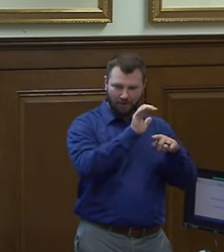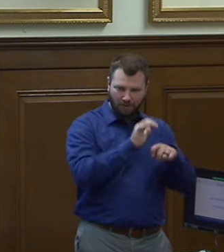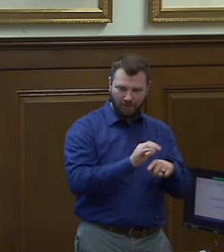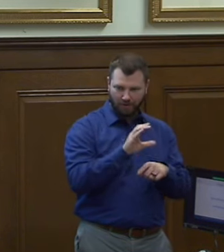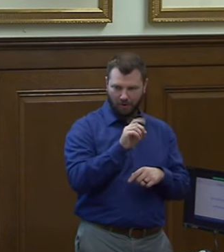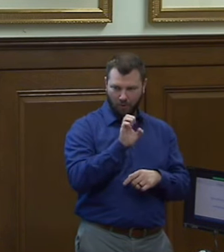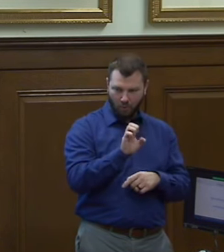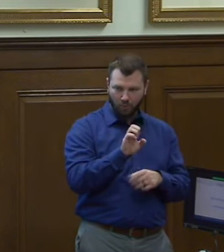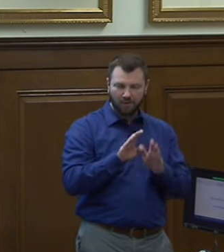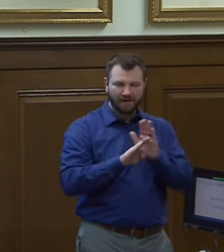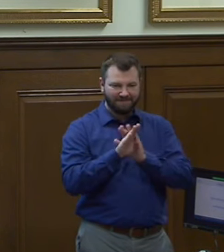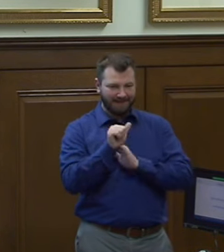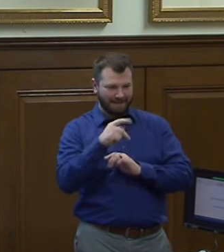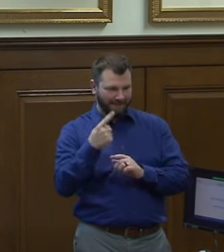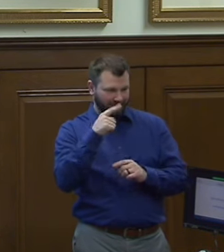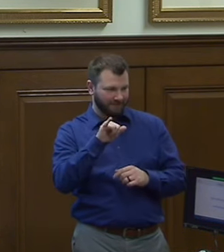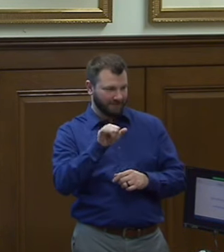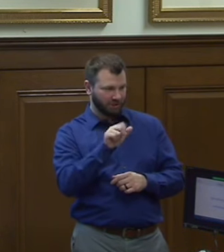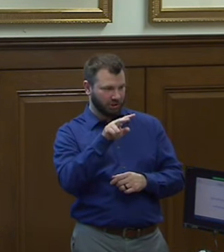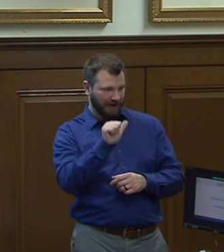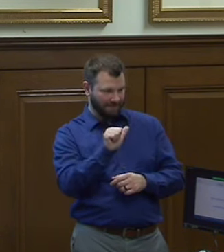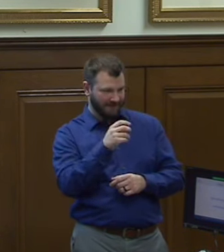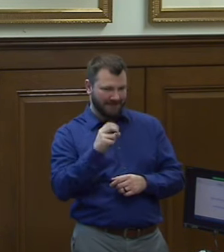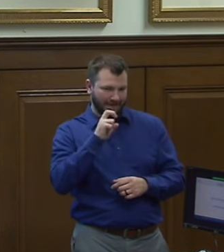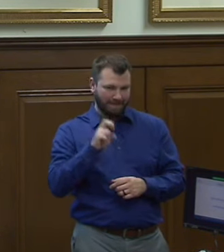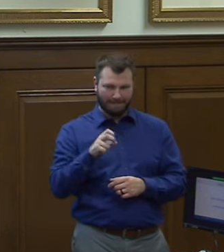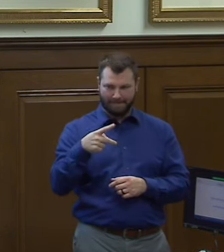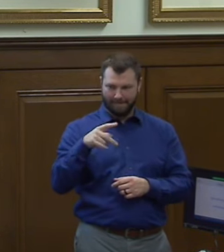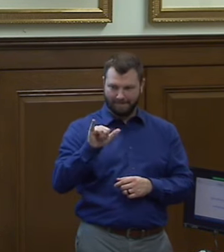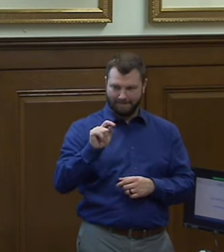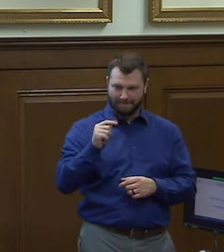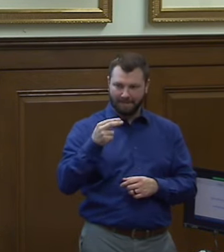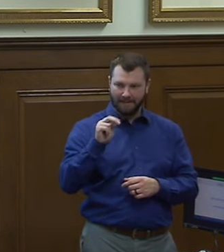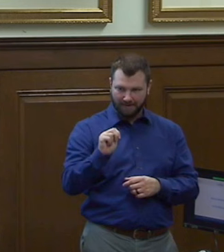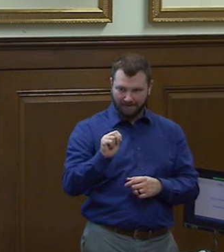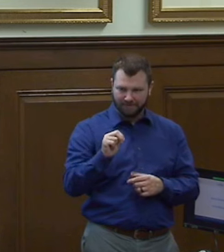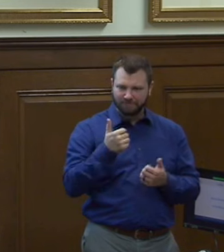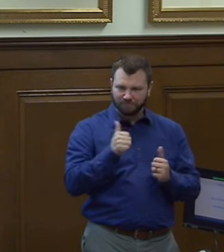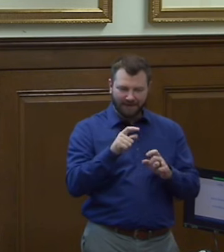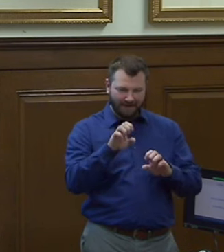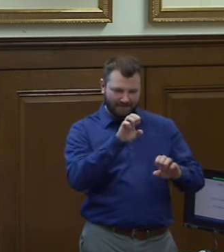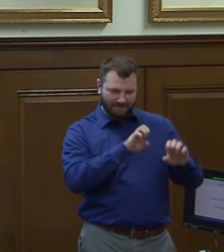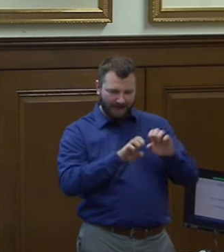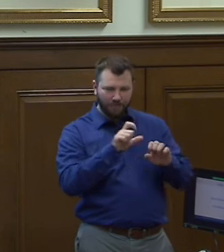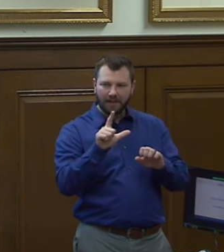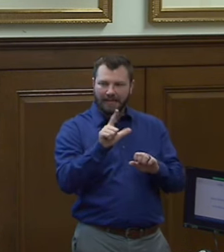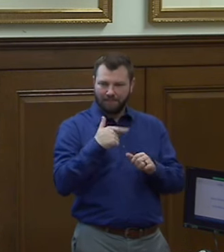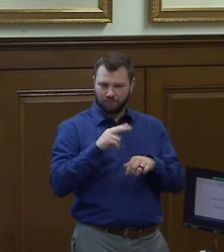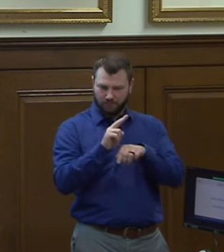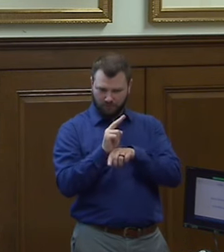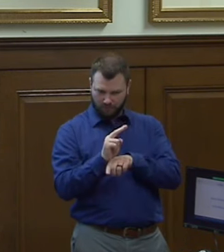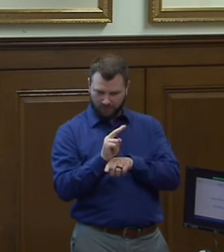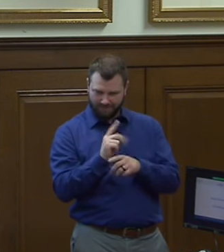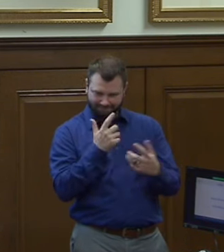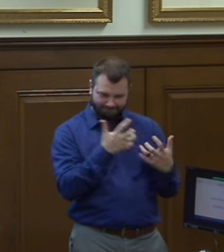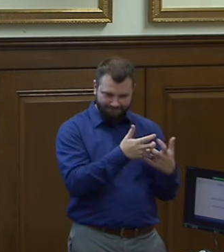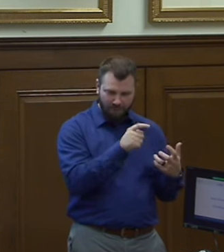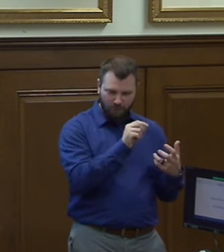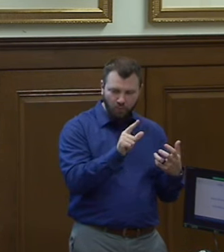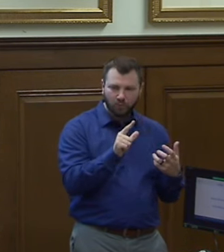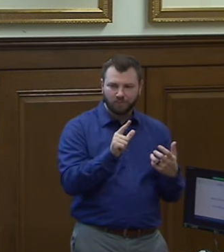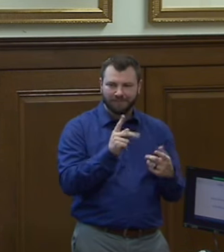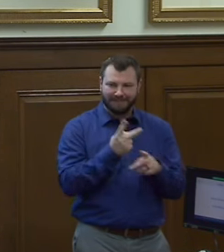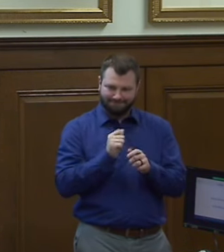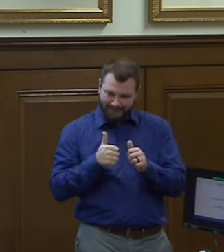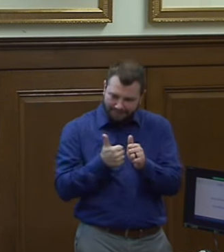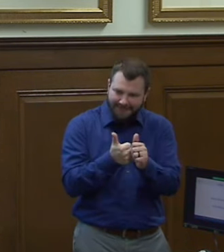java and python we are trying to evaluate the libraries that we use for these tools and make sure that we can keep them as up-to